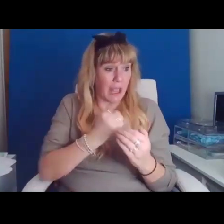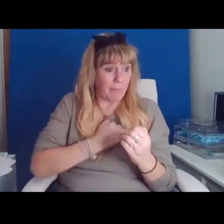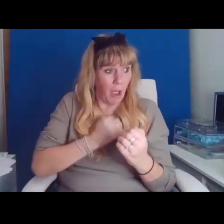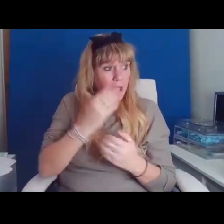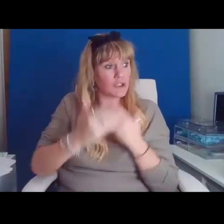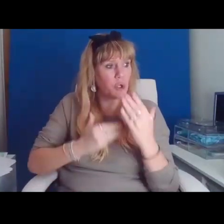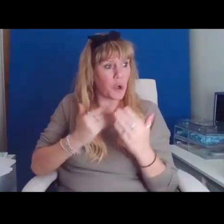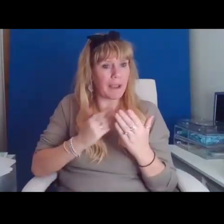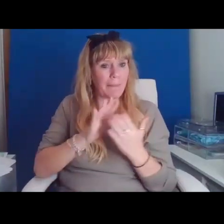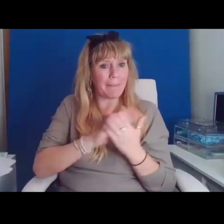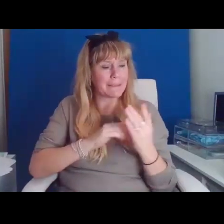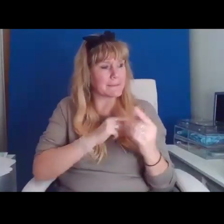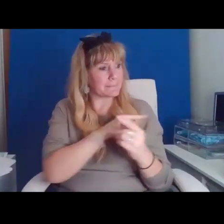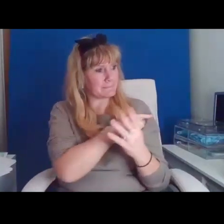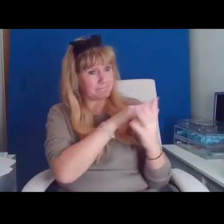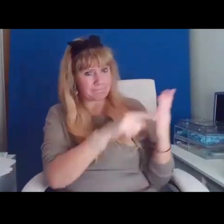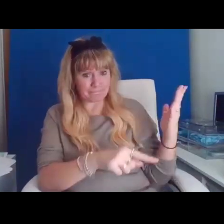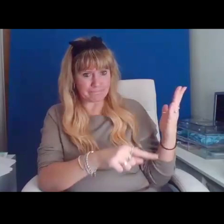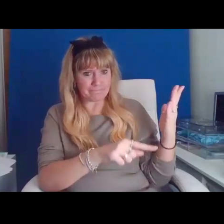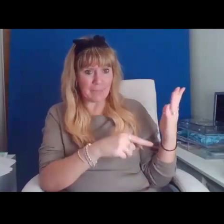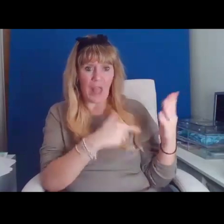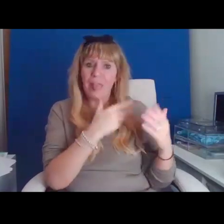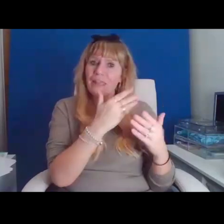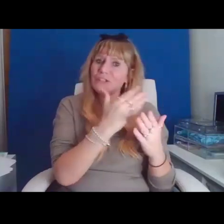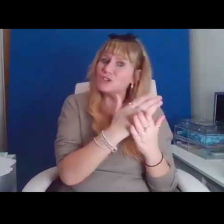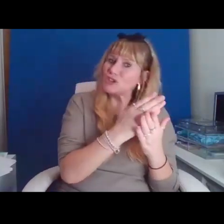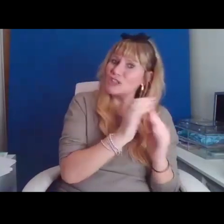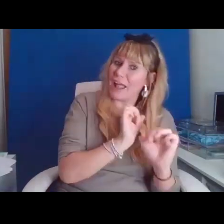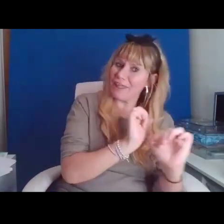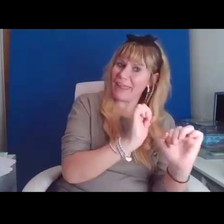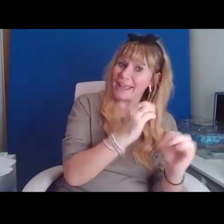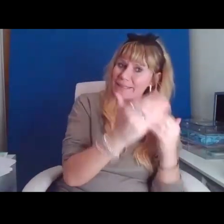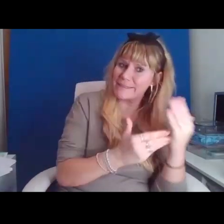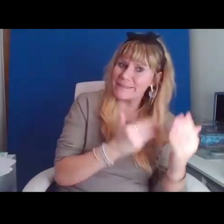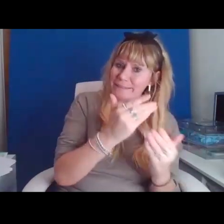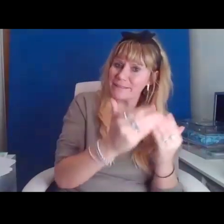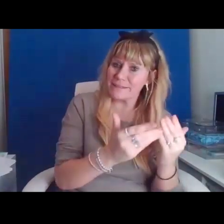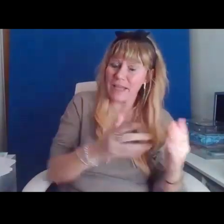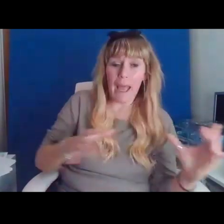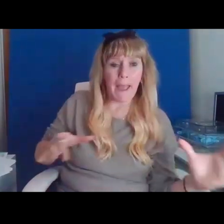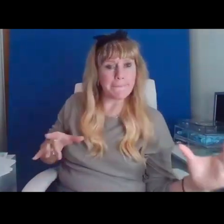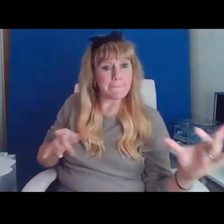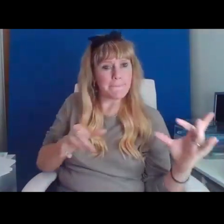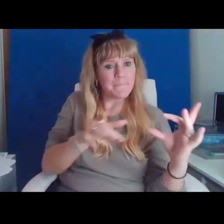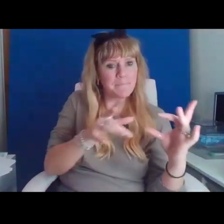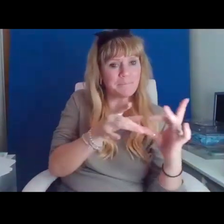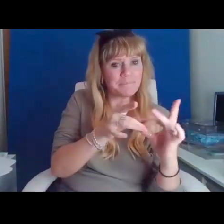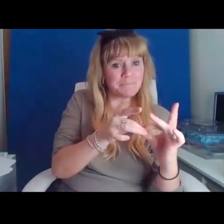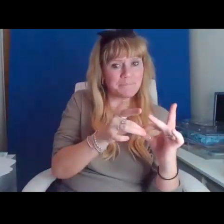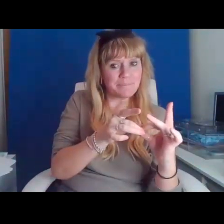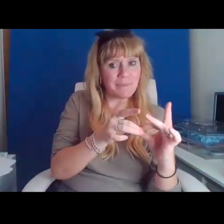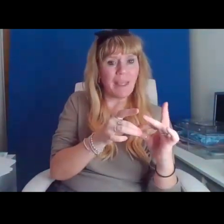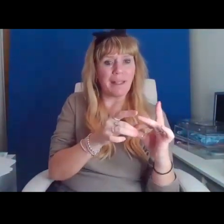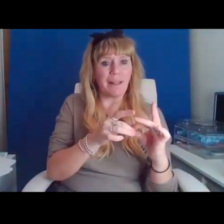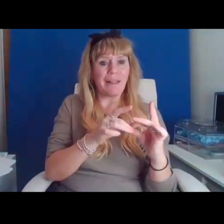together we diminish stigma, establish dialogue, call out the elephants.